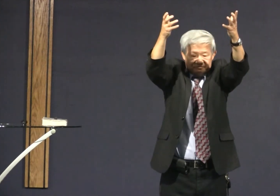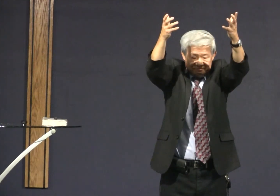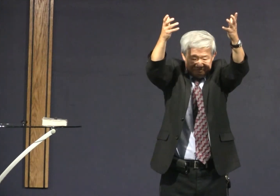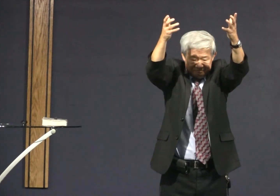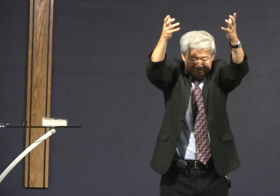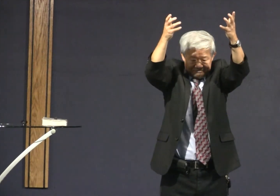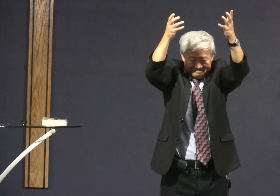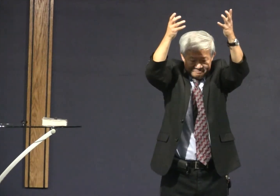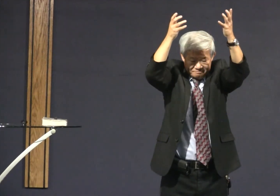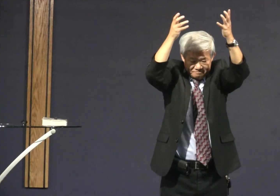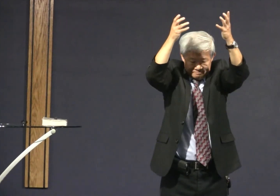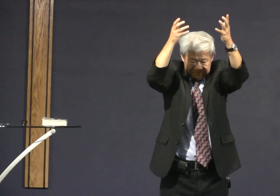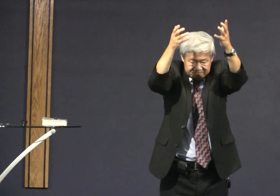they would pray to the idol